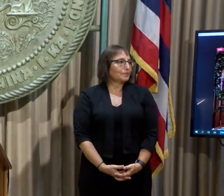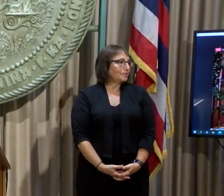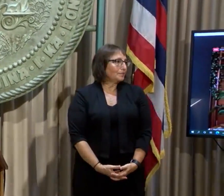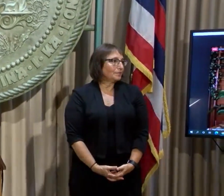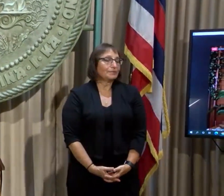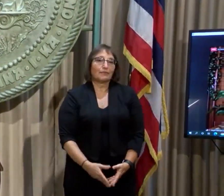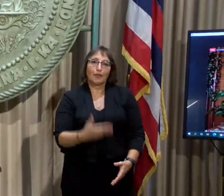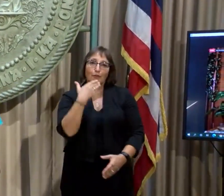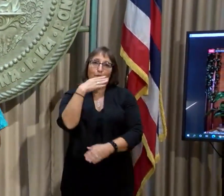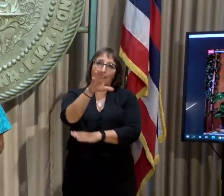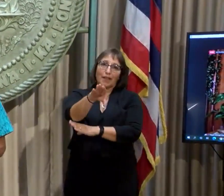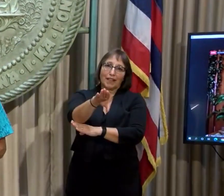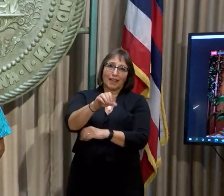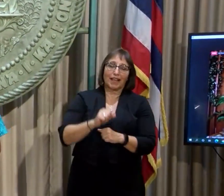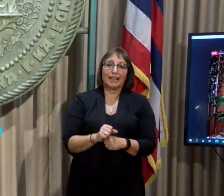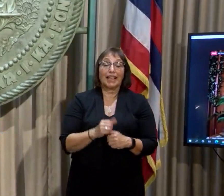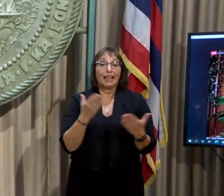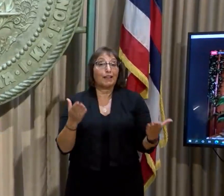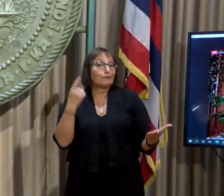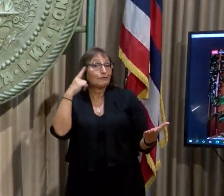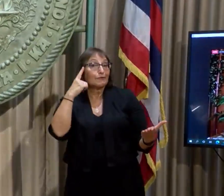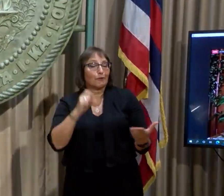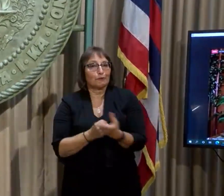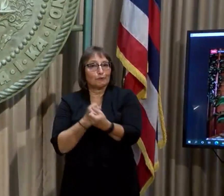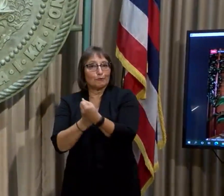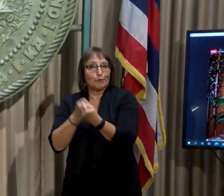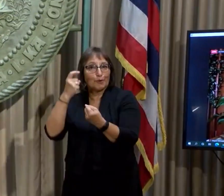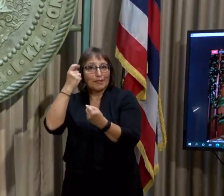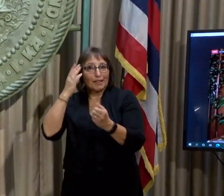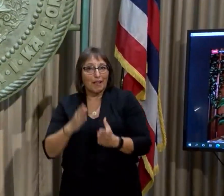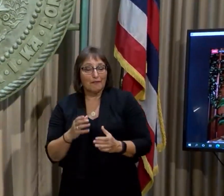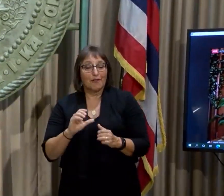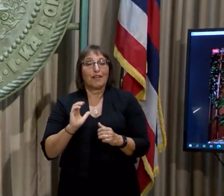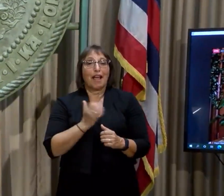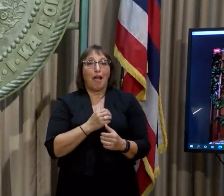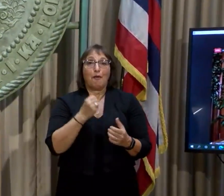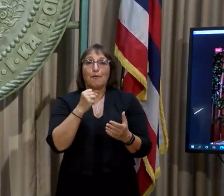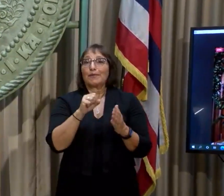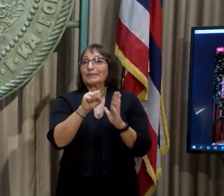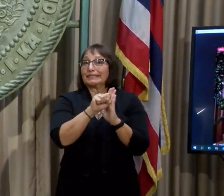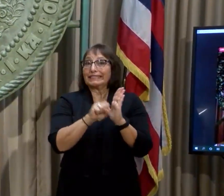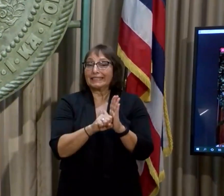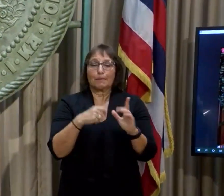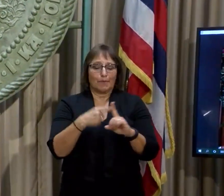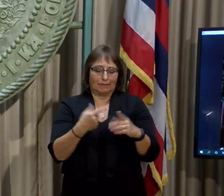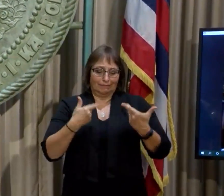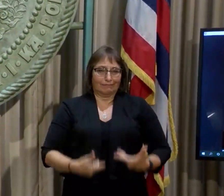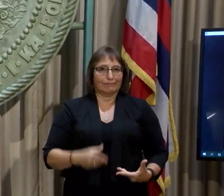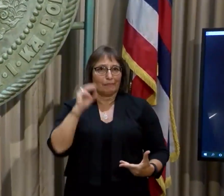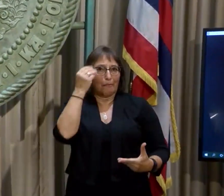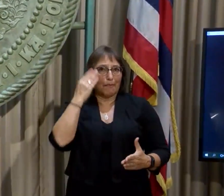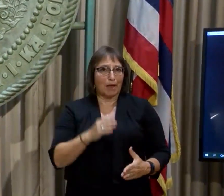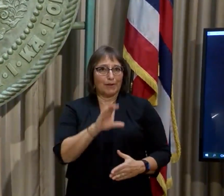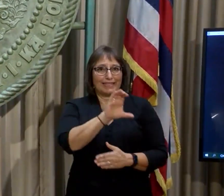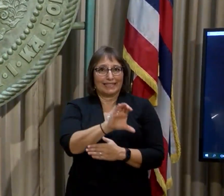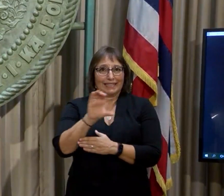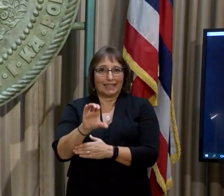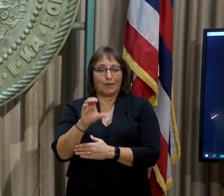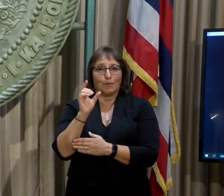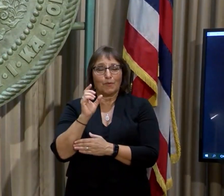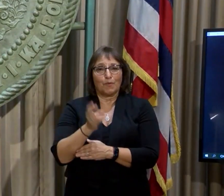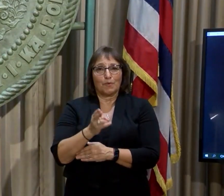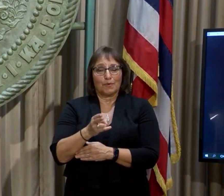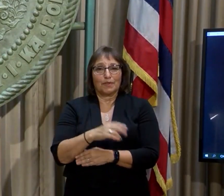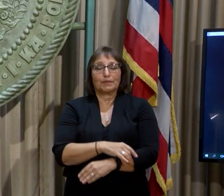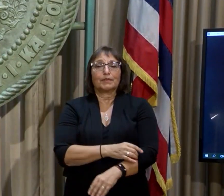Good afternoon. Good I'm here today in support of the governor, our state, and as mayor of the city and county of Honolulu to assure the residents of